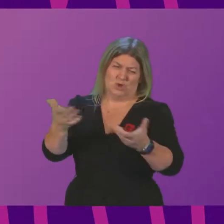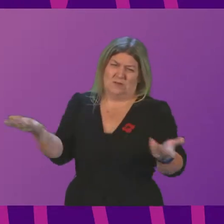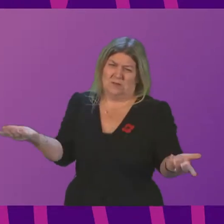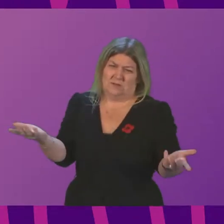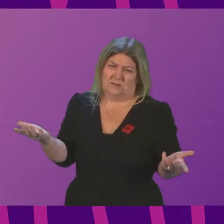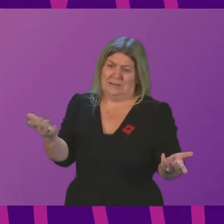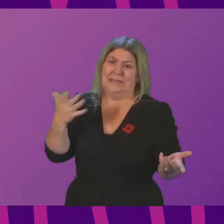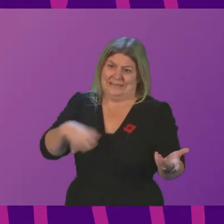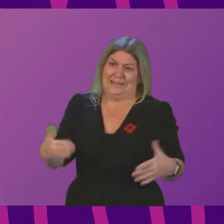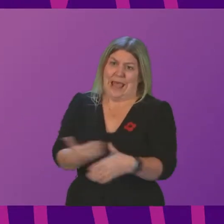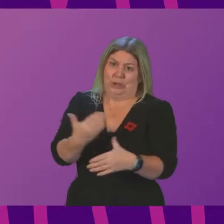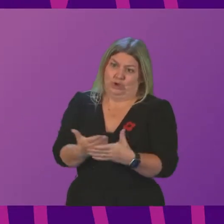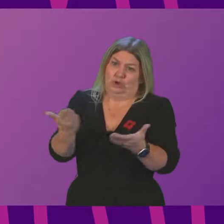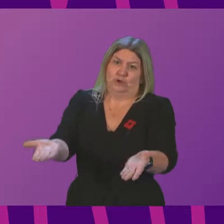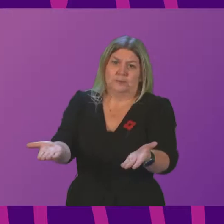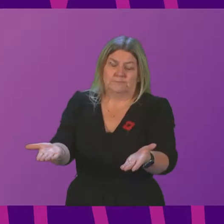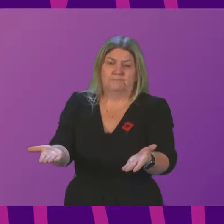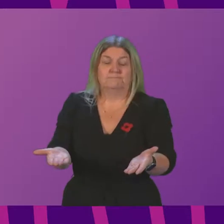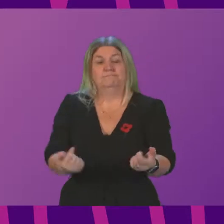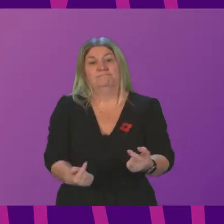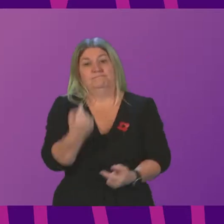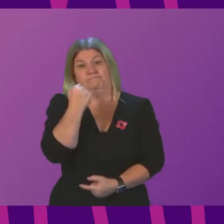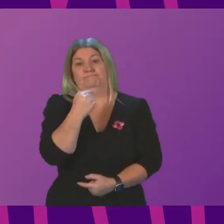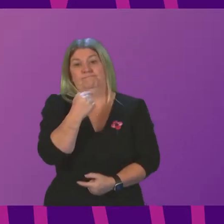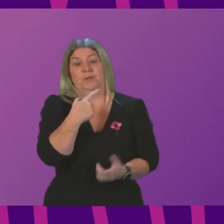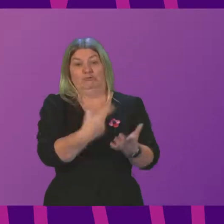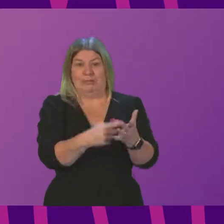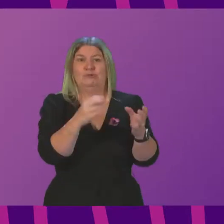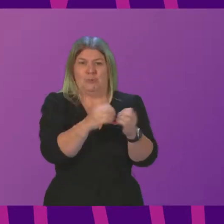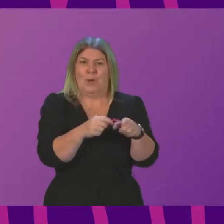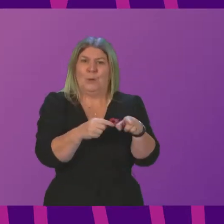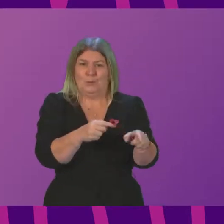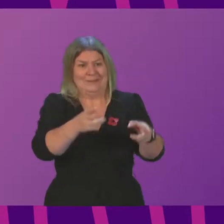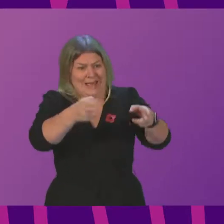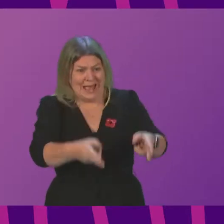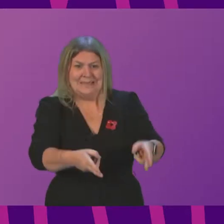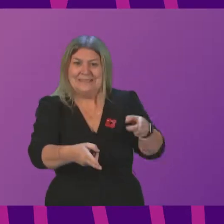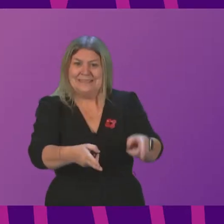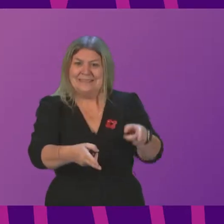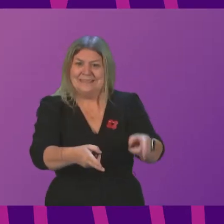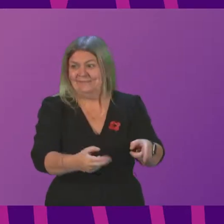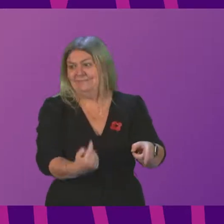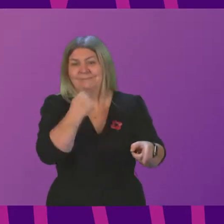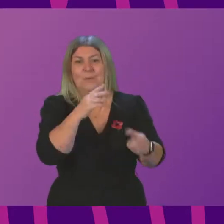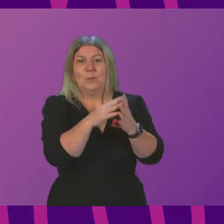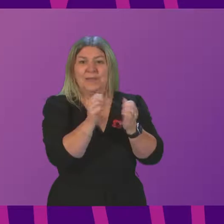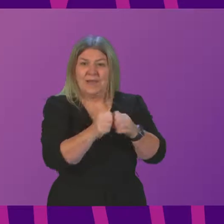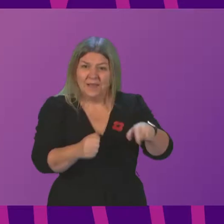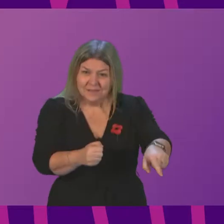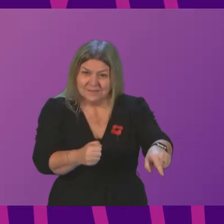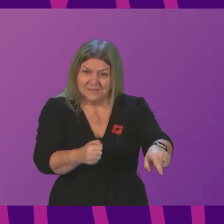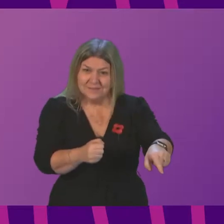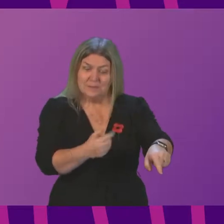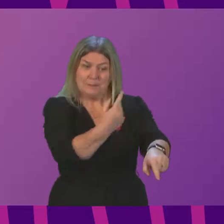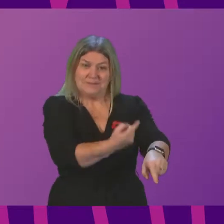Saturday, a 55-year-old man, Richard Brown, died on the stairs of his tenement in Glasgow. Mr Brown had waited five hours for an